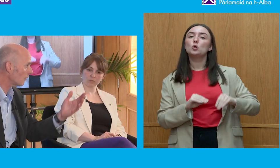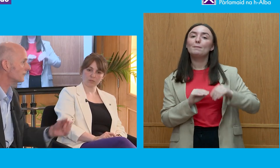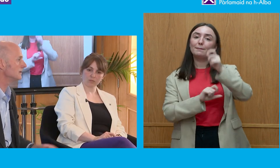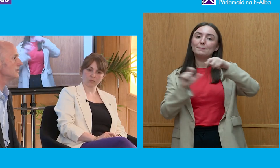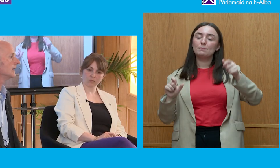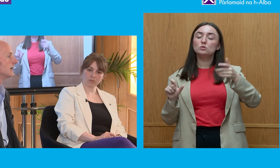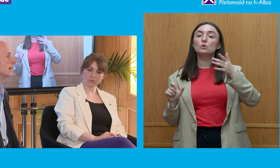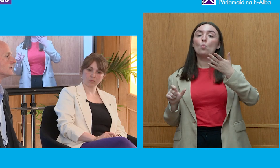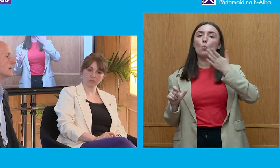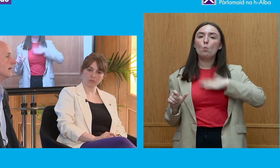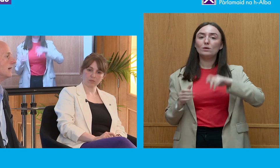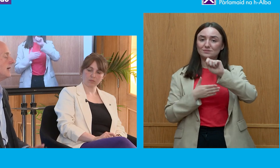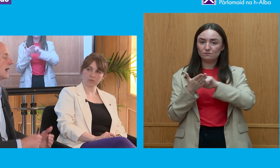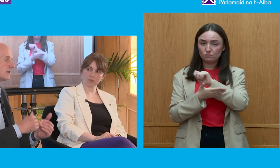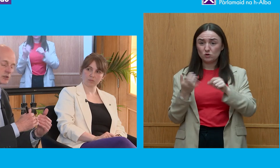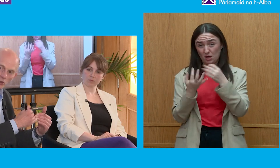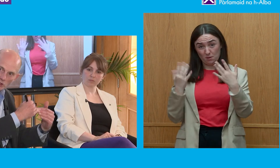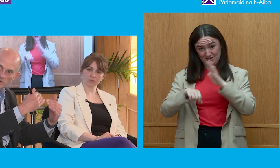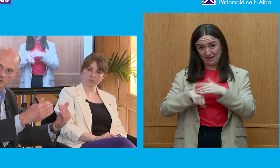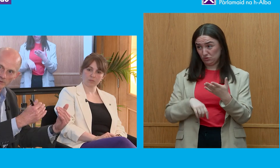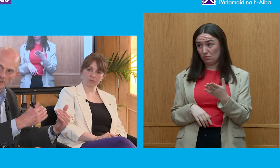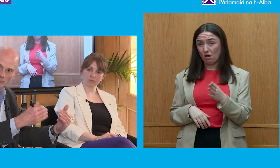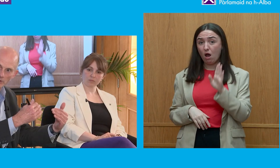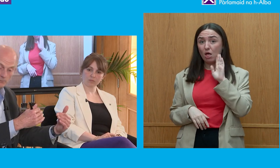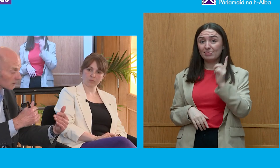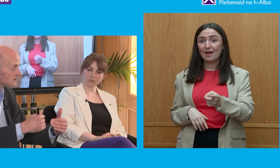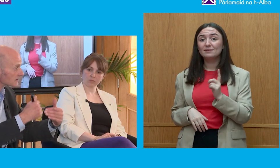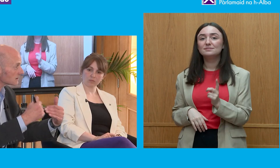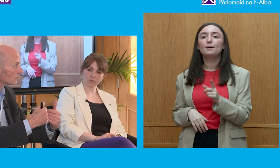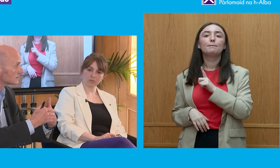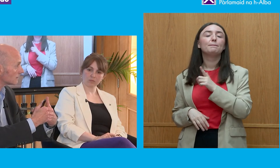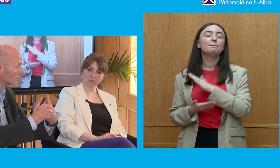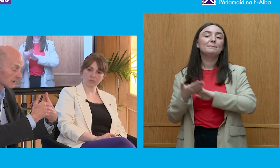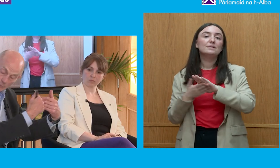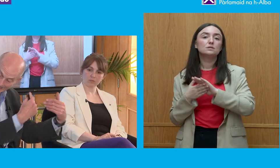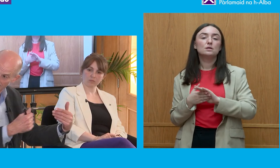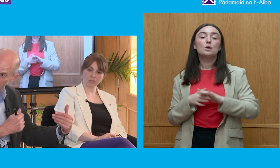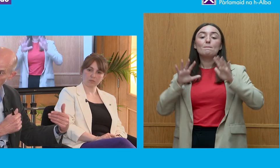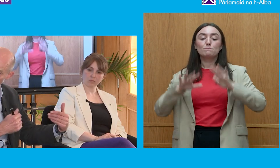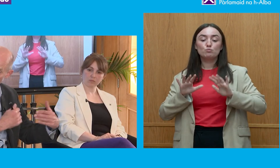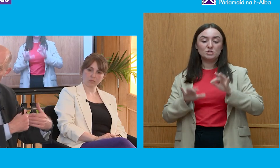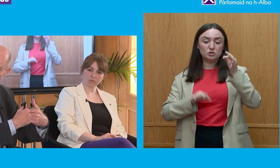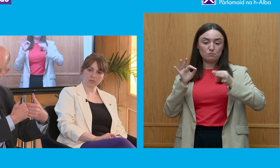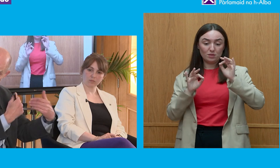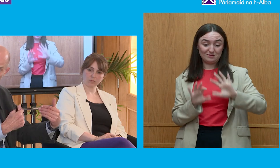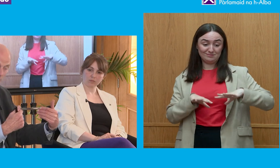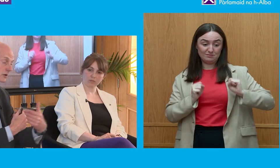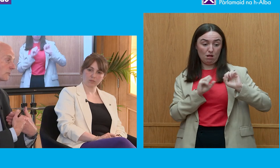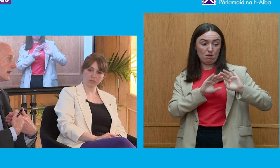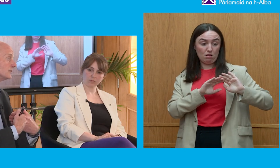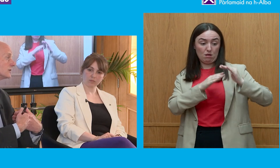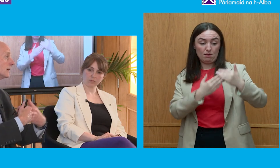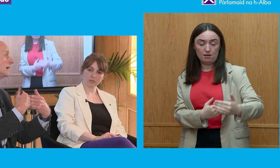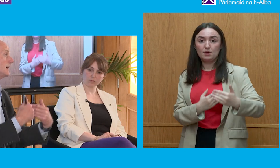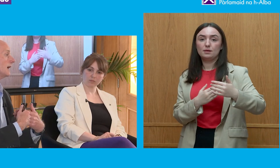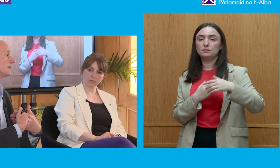the people how often did you hear that said and this took us into an era of British politics that was was completely out of most people's